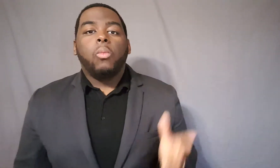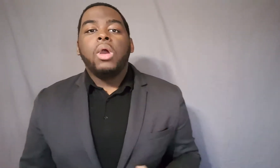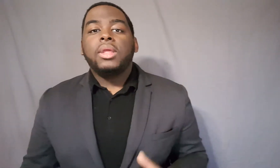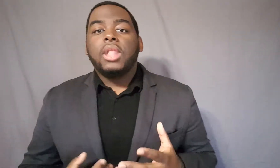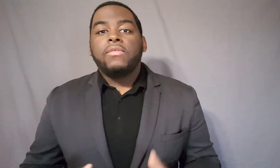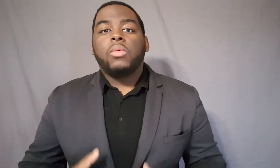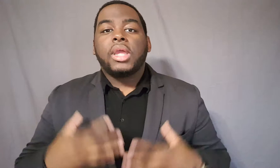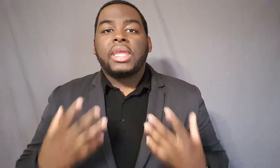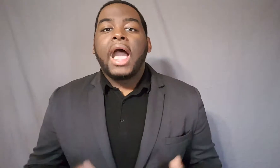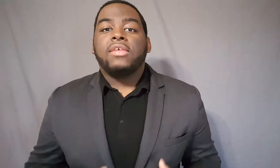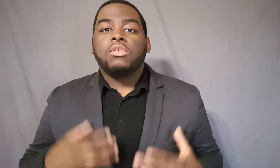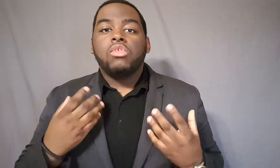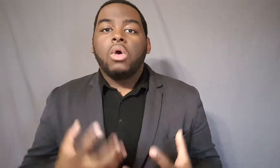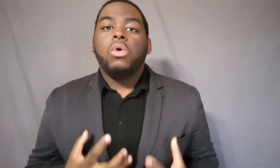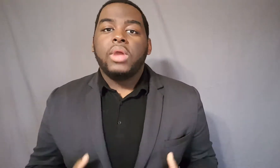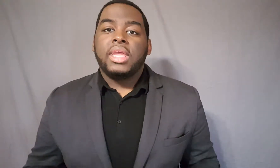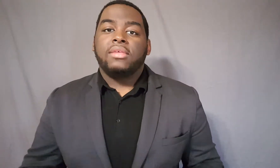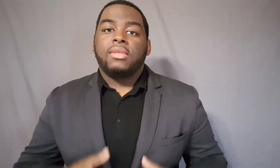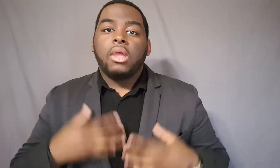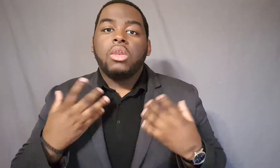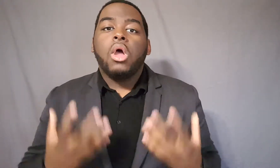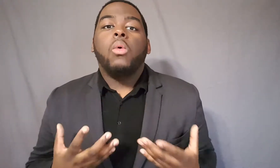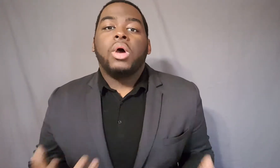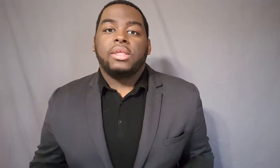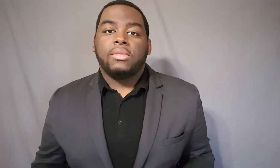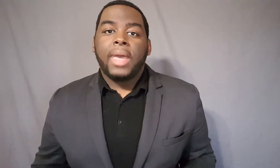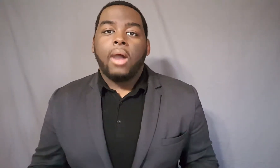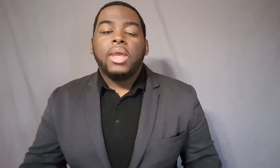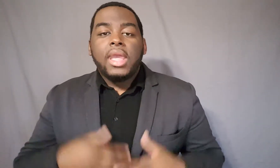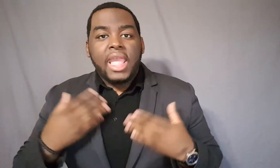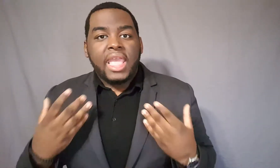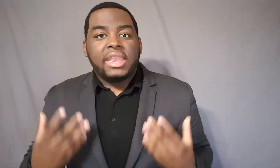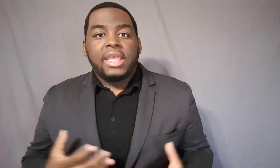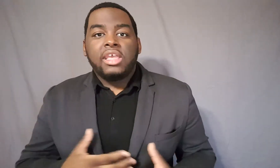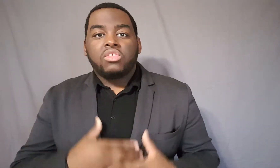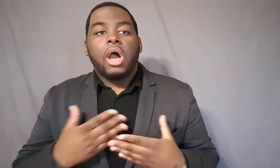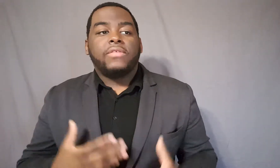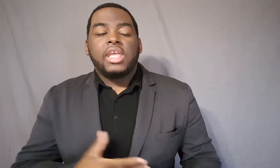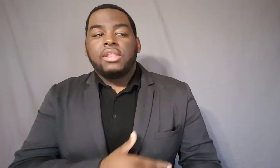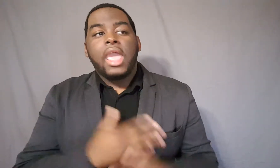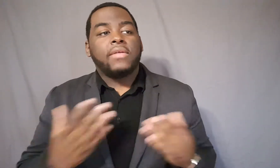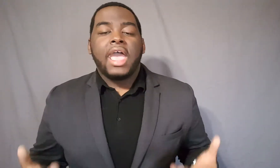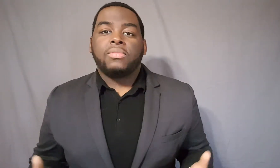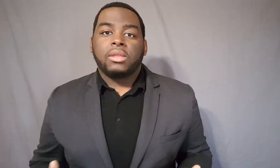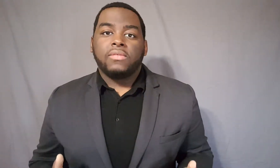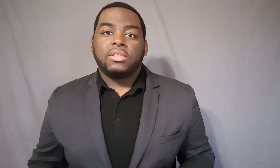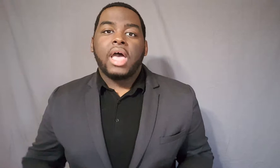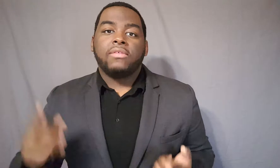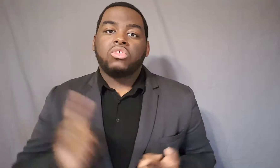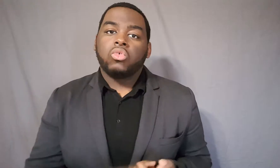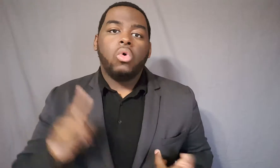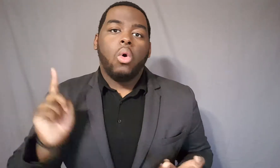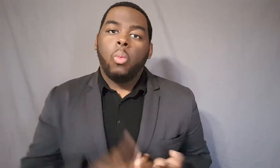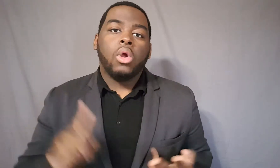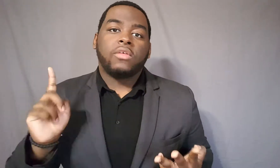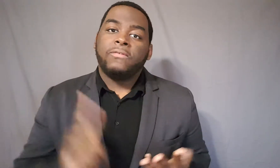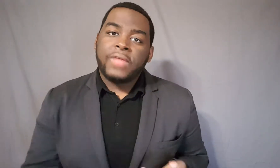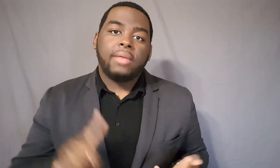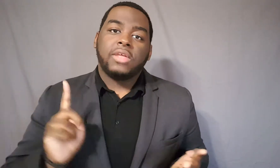Women love it when a guy know who he is, know what he's about, and that he is confident in every aspect of his life. School, work, family,